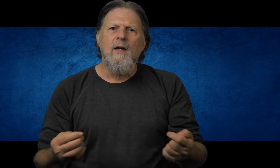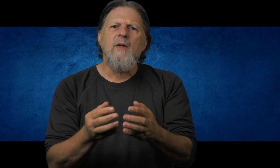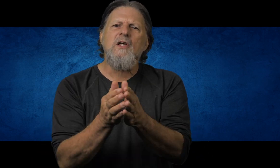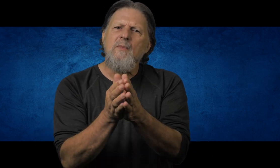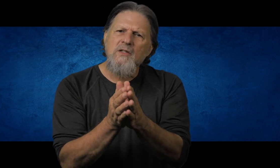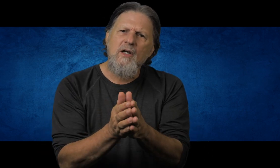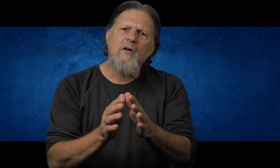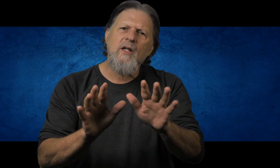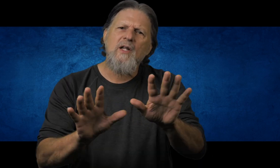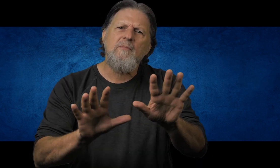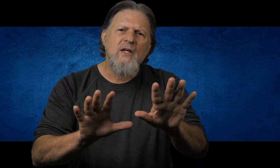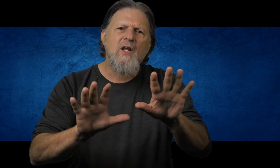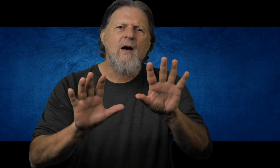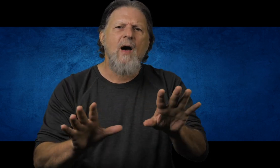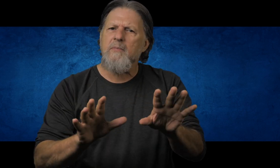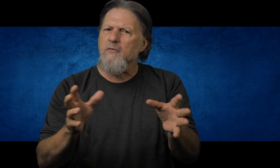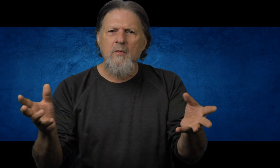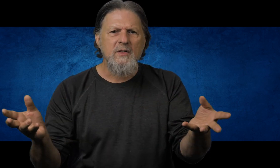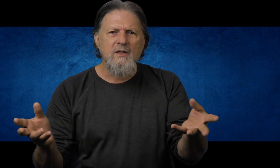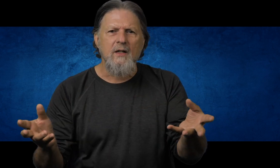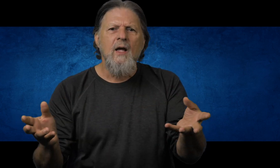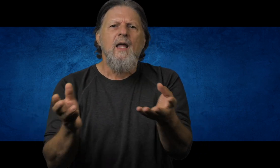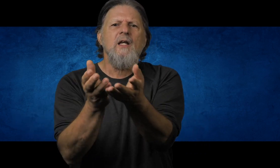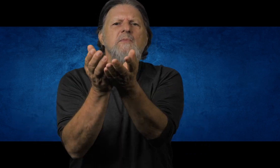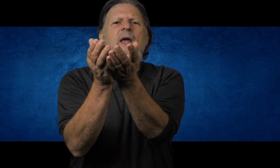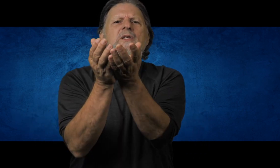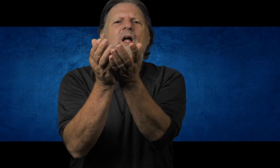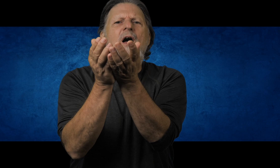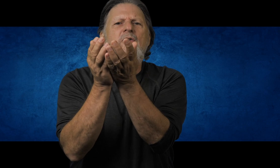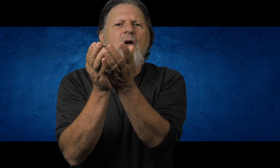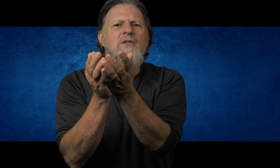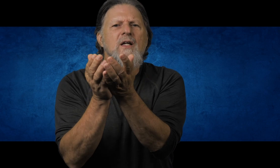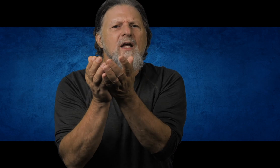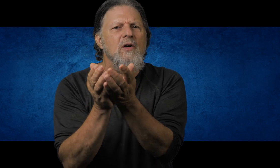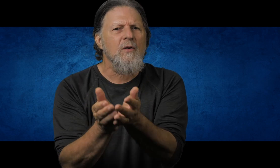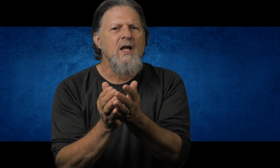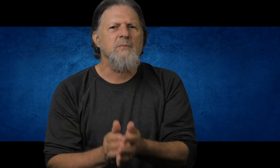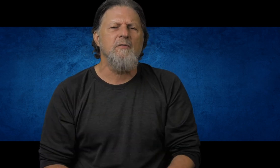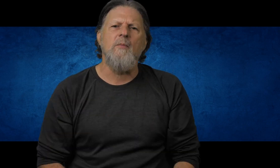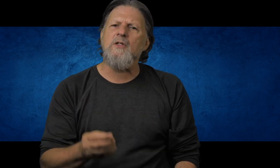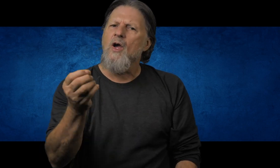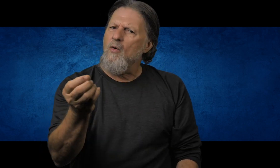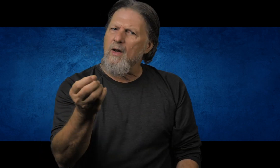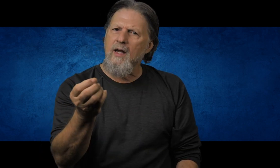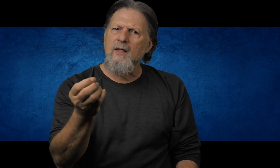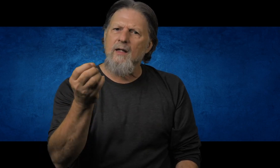Because my security is not based on my performance, is it? It is based on trusting in Christ's performance, what he did,